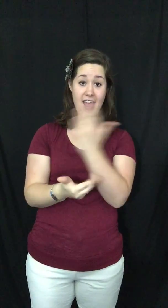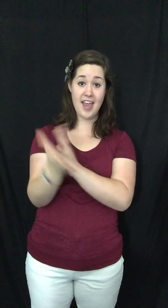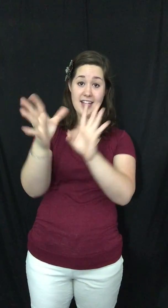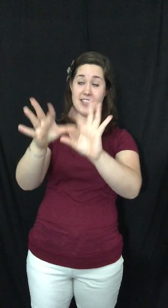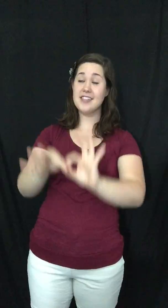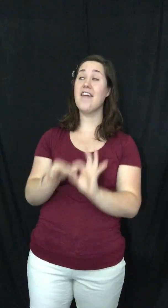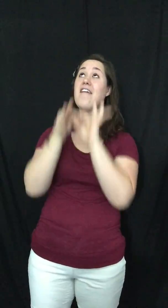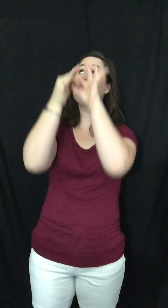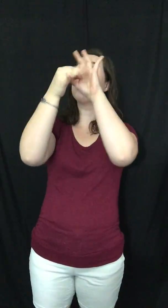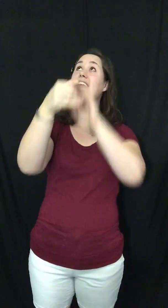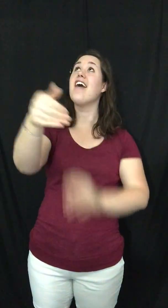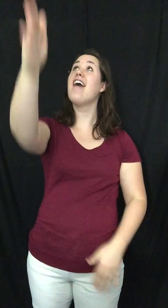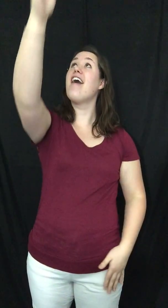hands of God